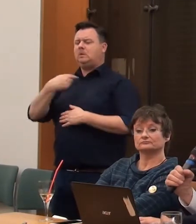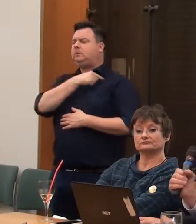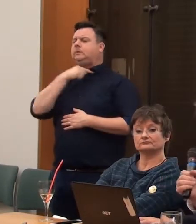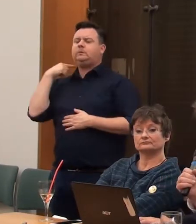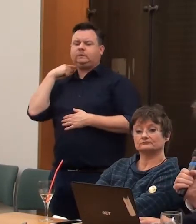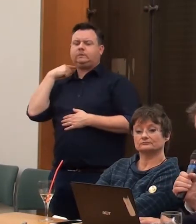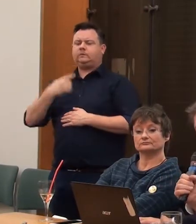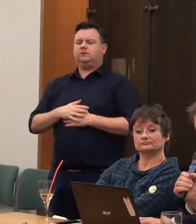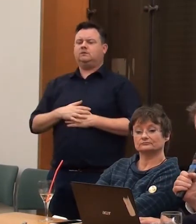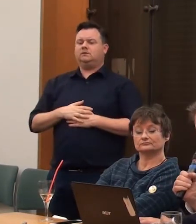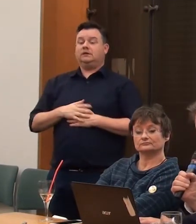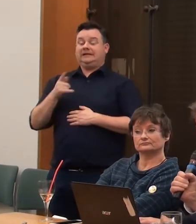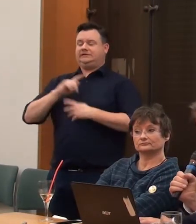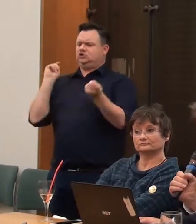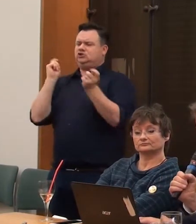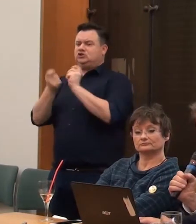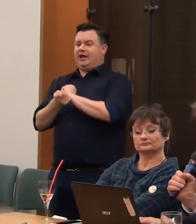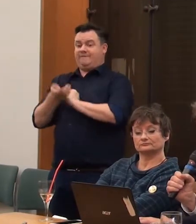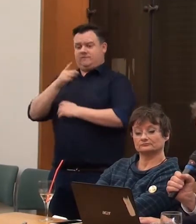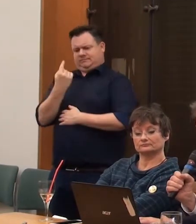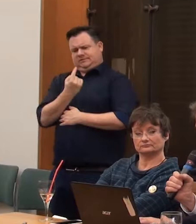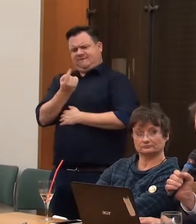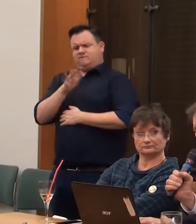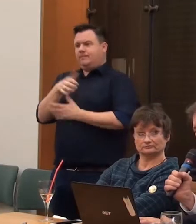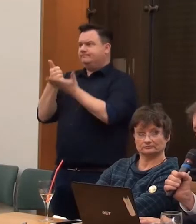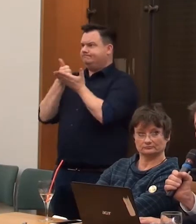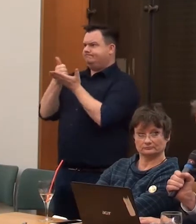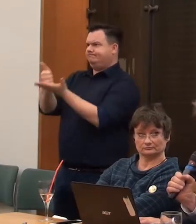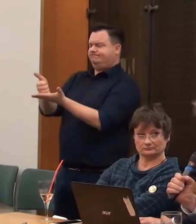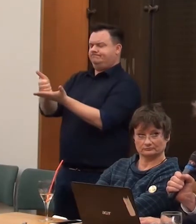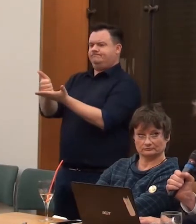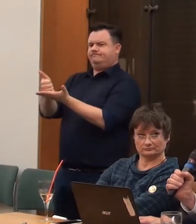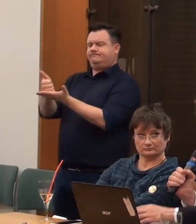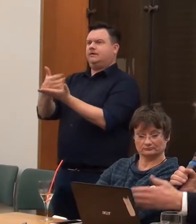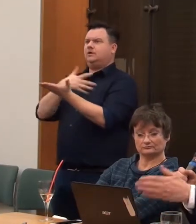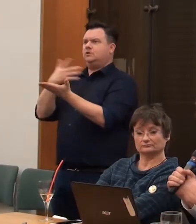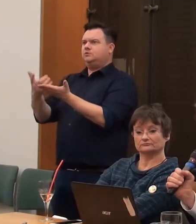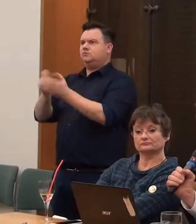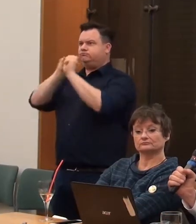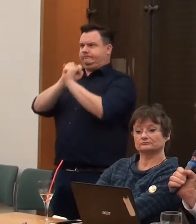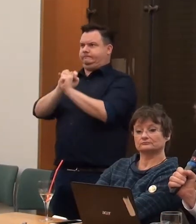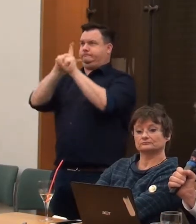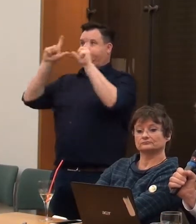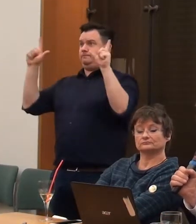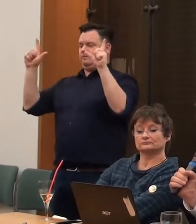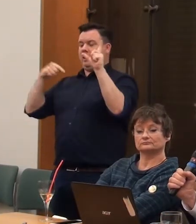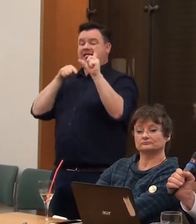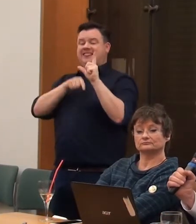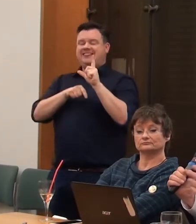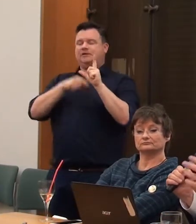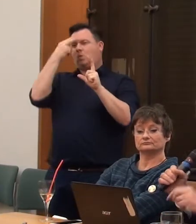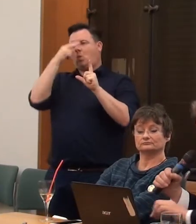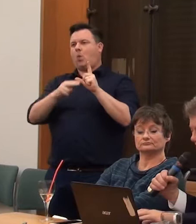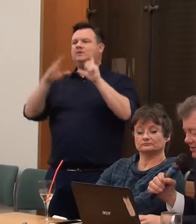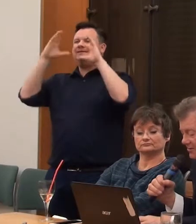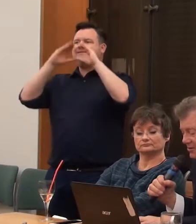really switched him from being someone who was a supporter of the Enlightenment. And here, this is The Sleep of Reason,